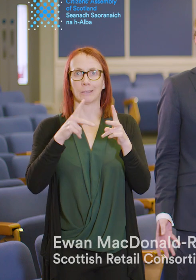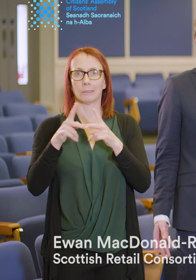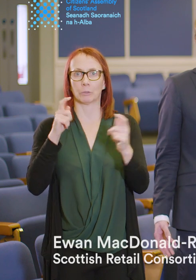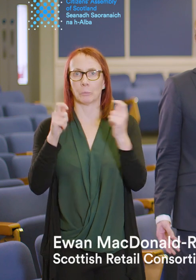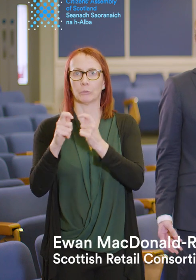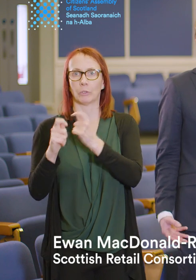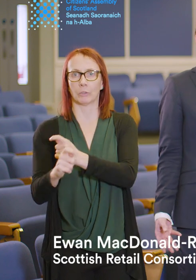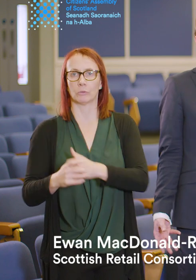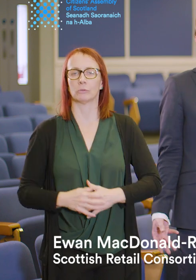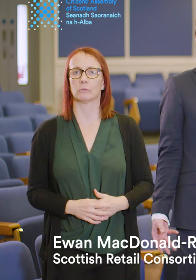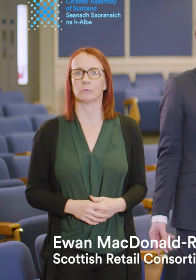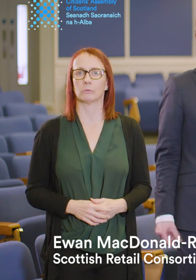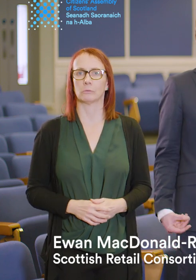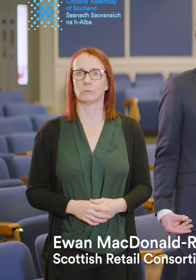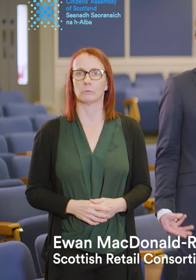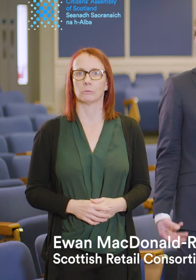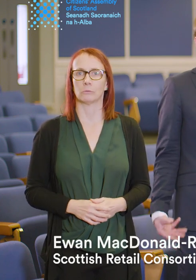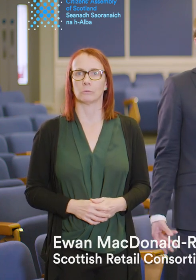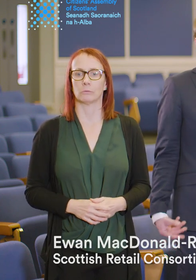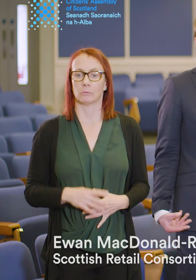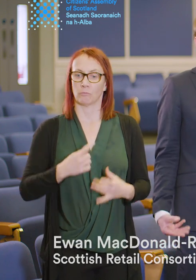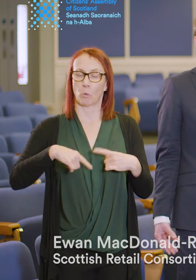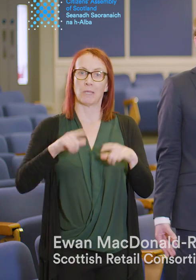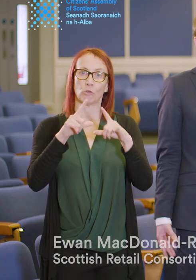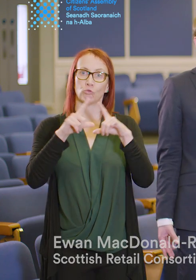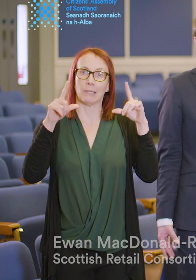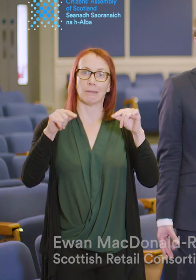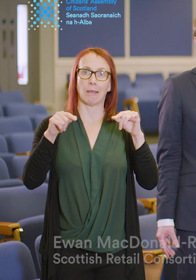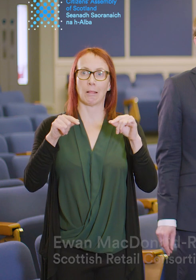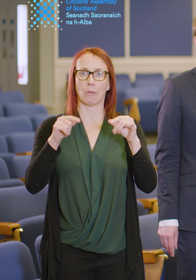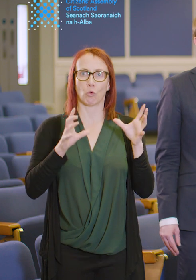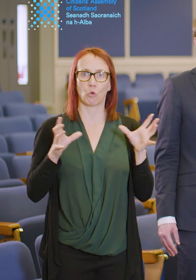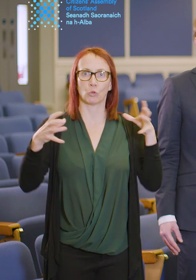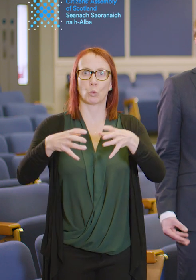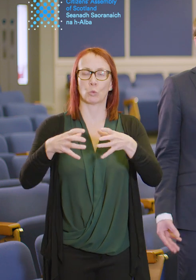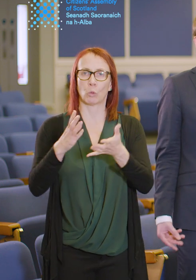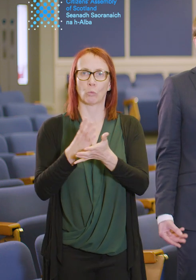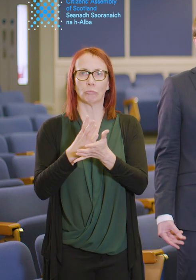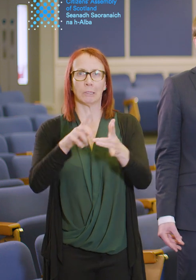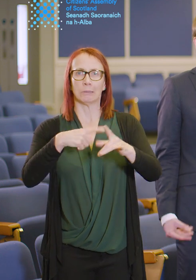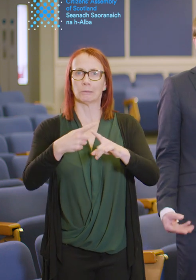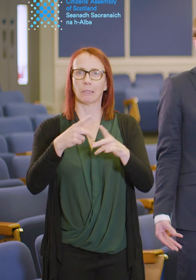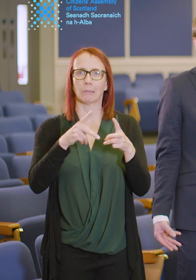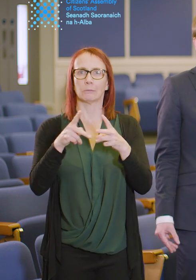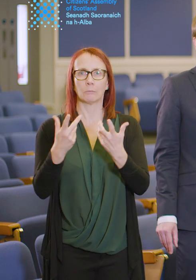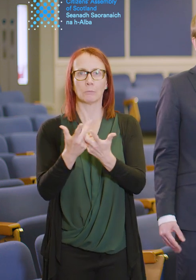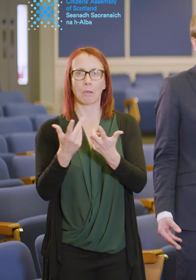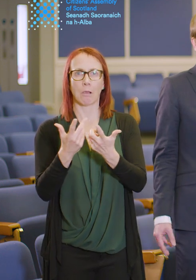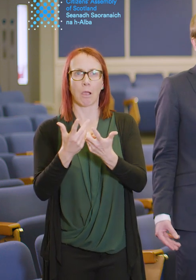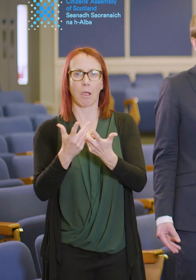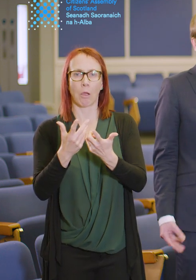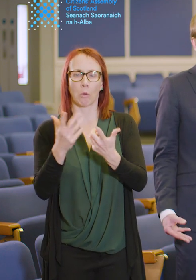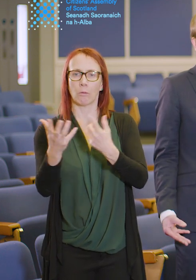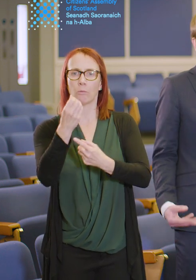I guess for the retail consortium it was really about looking at how the tax system is set up to produce a fair outcome